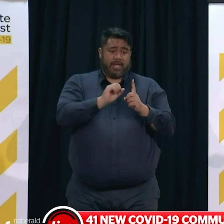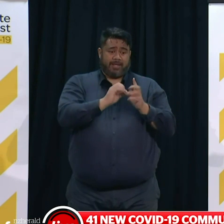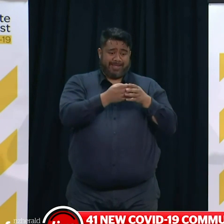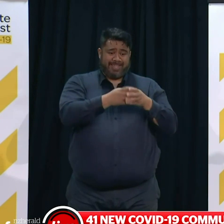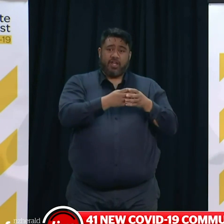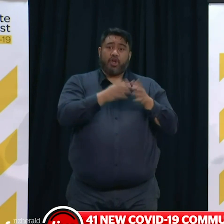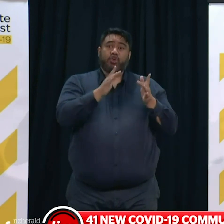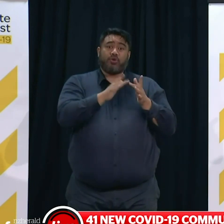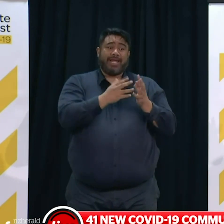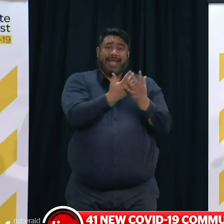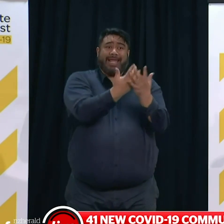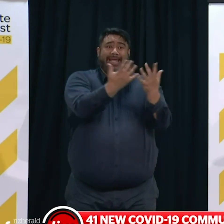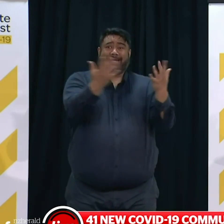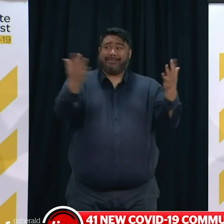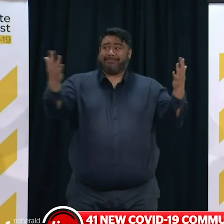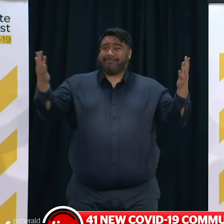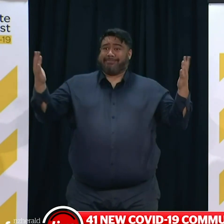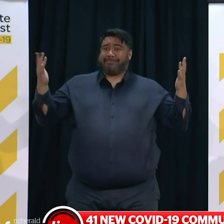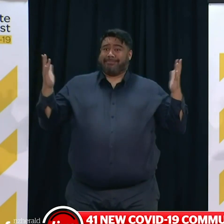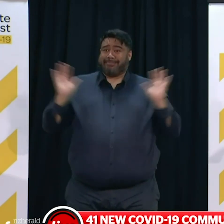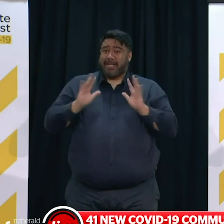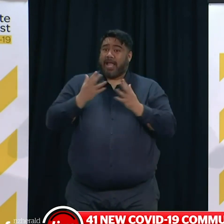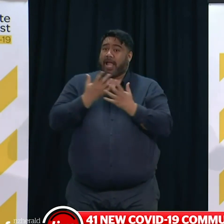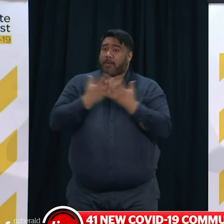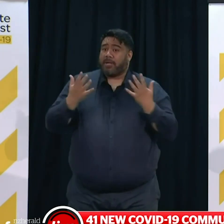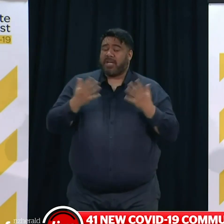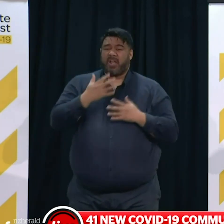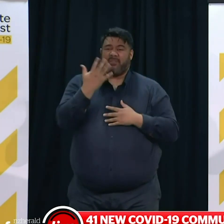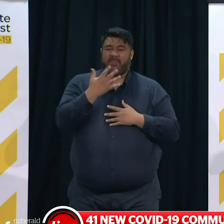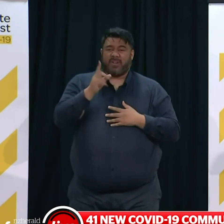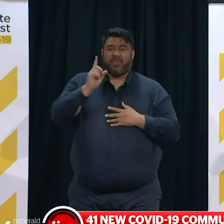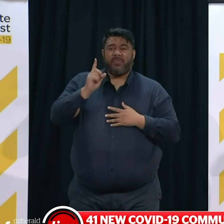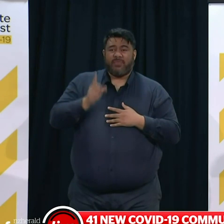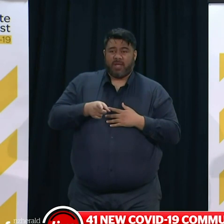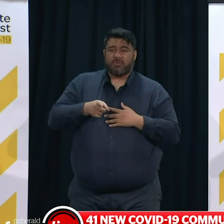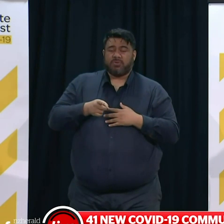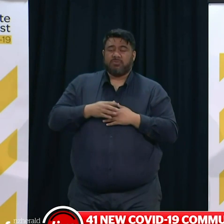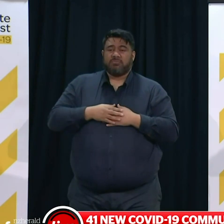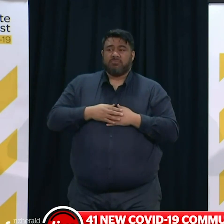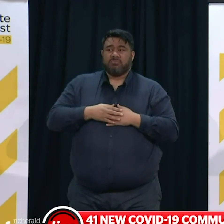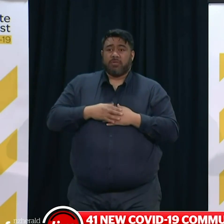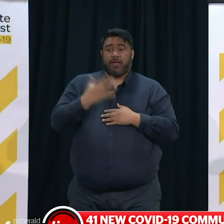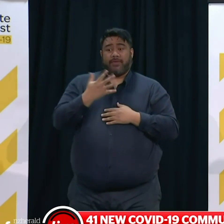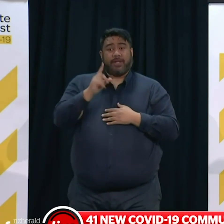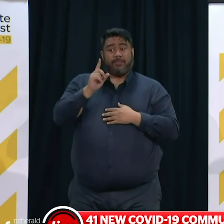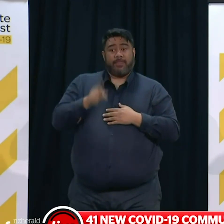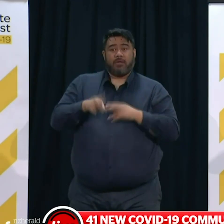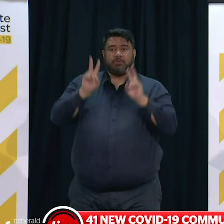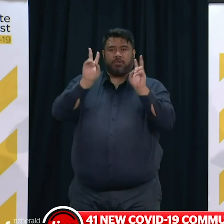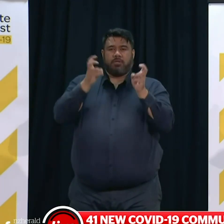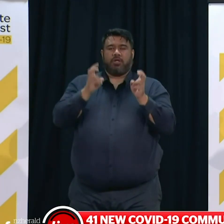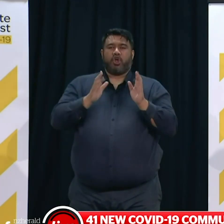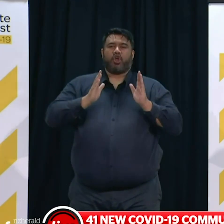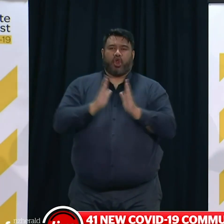15,741 contacts who have been formally identified. Most of those are classified as close contacts.